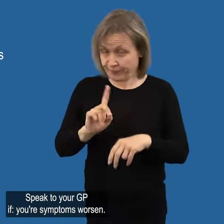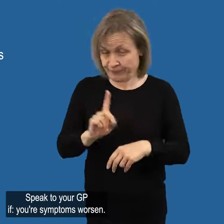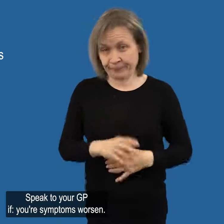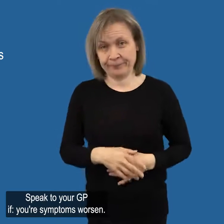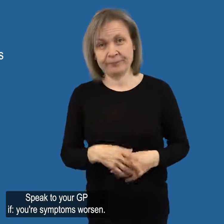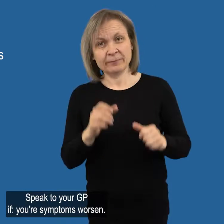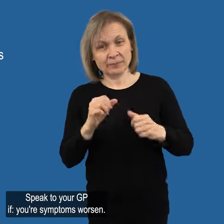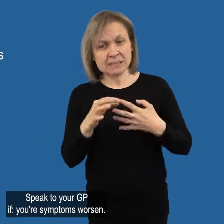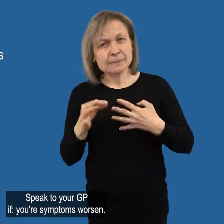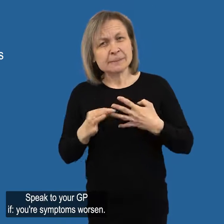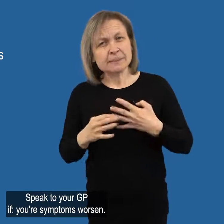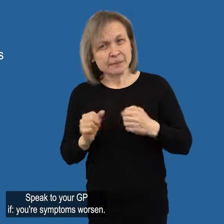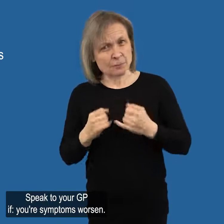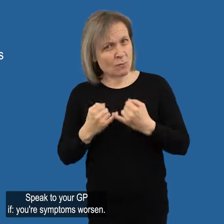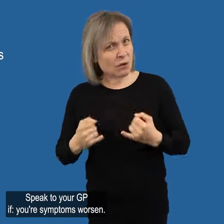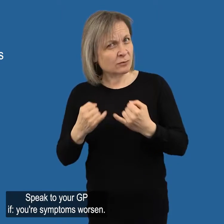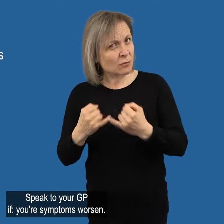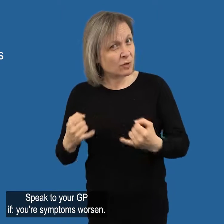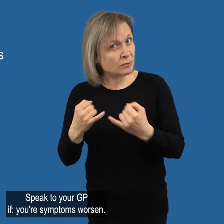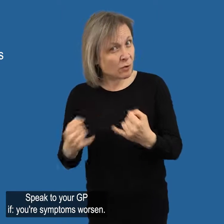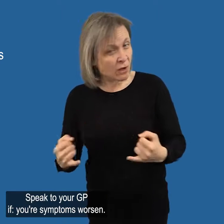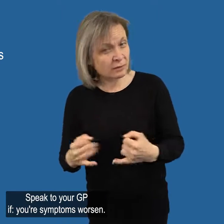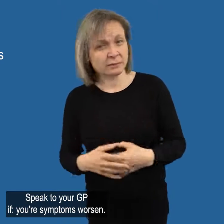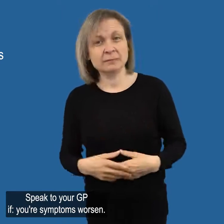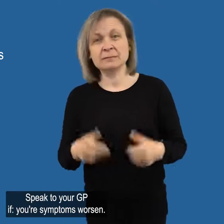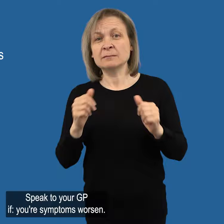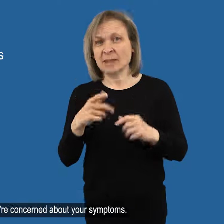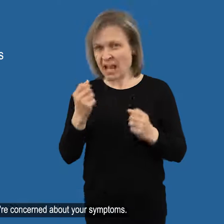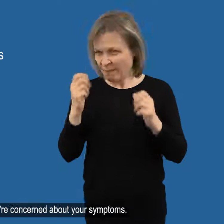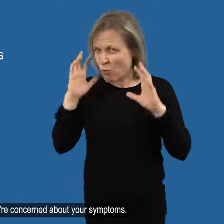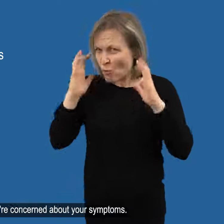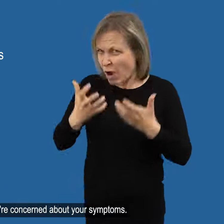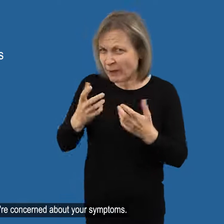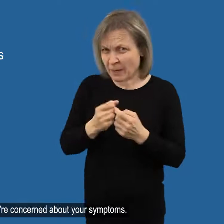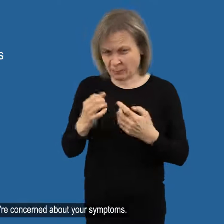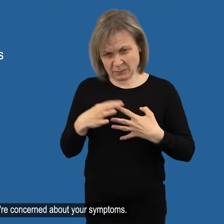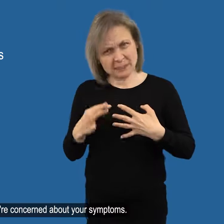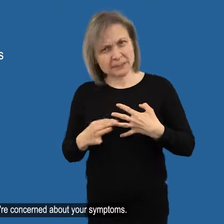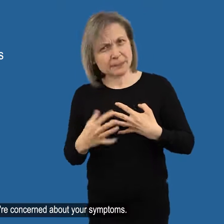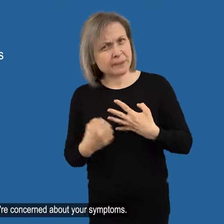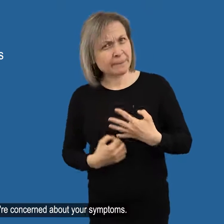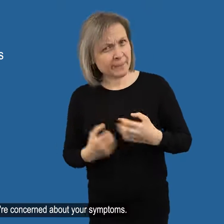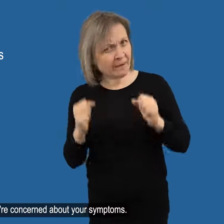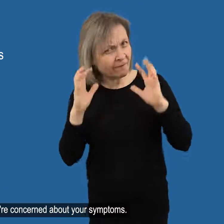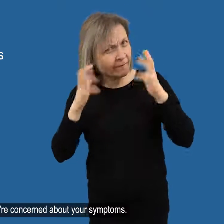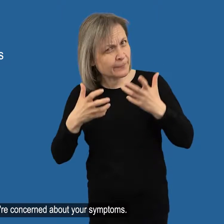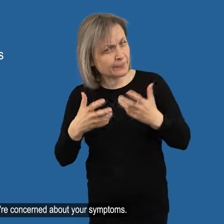Speak to your GP if Your symptoms worsen You're concerned about your symptoms